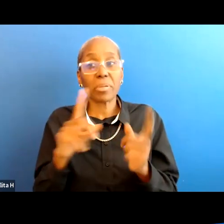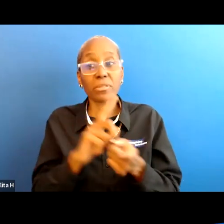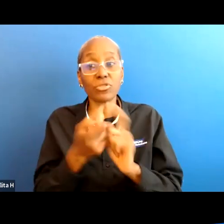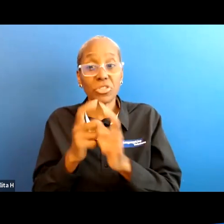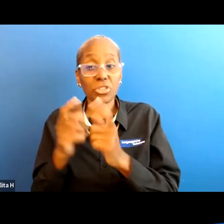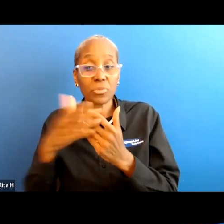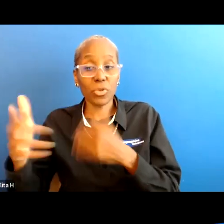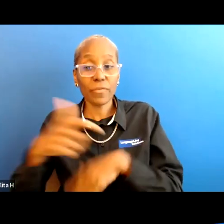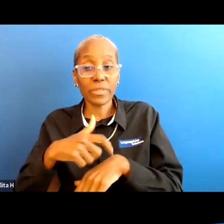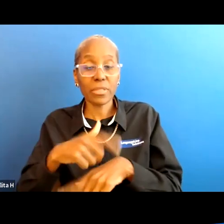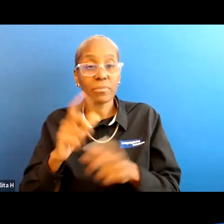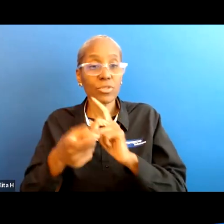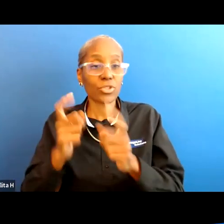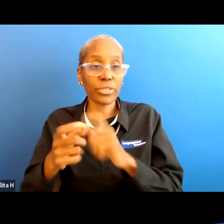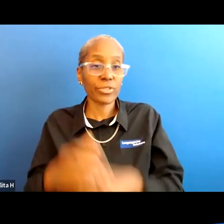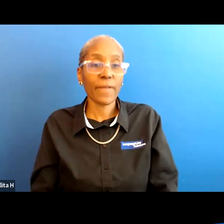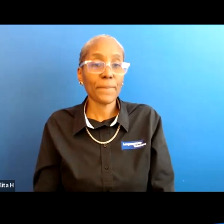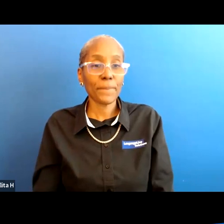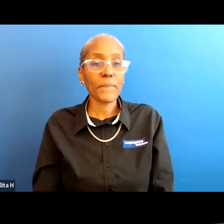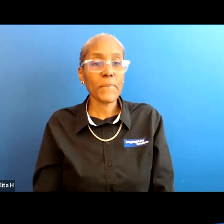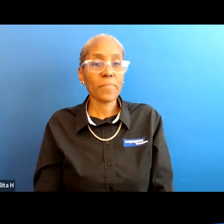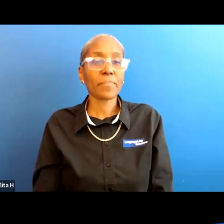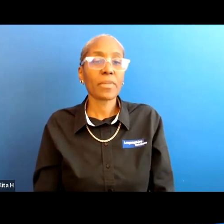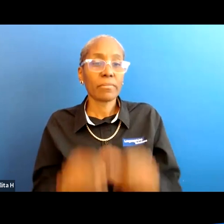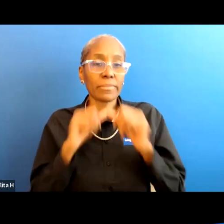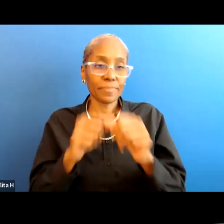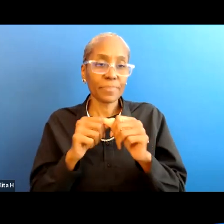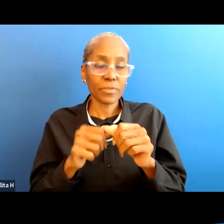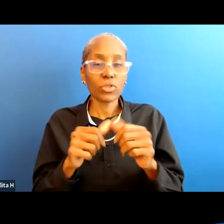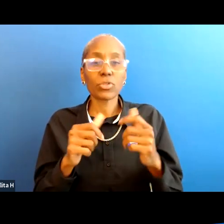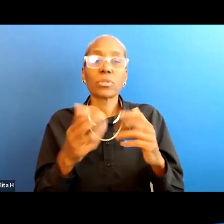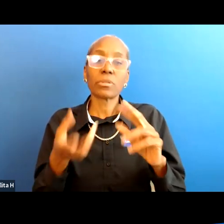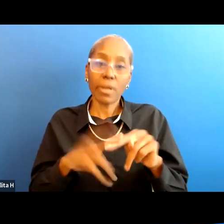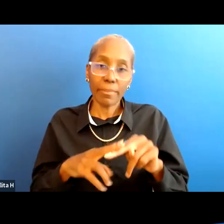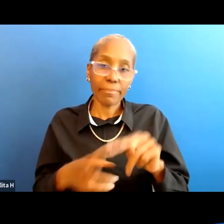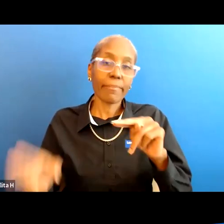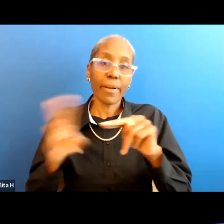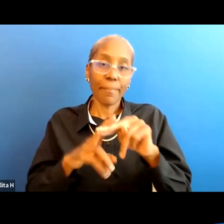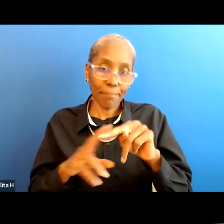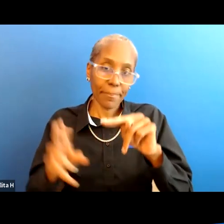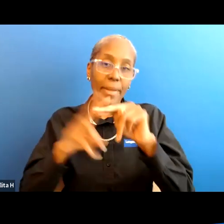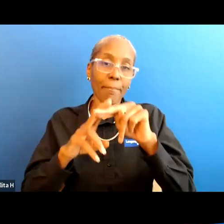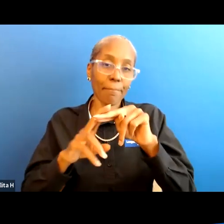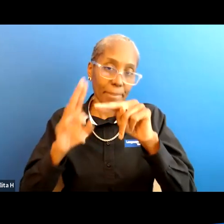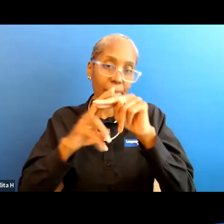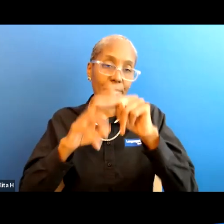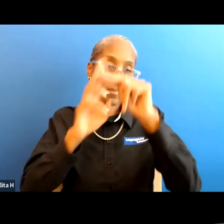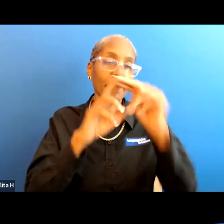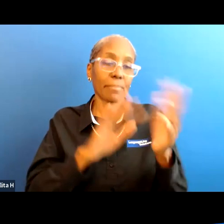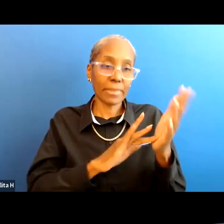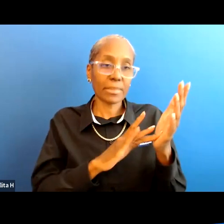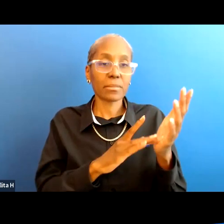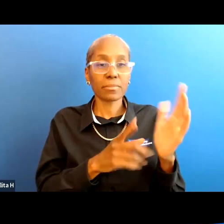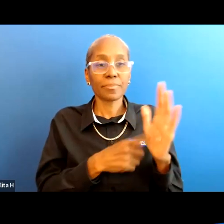over time it changes and evolves and so you constantly have to be going up on your medication you might want to try you know